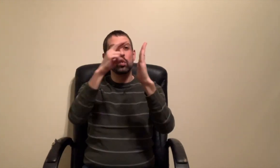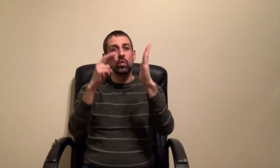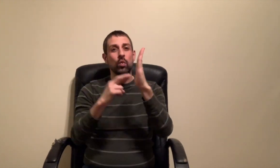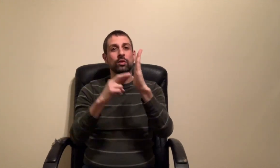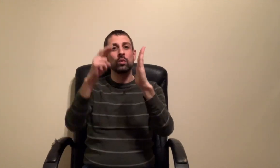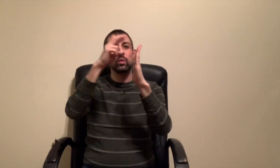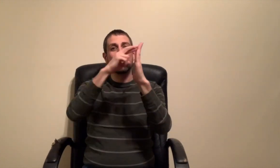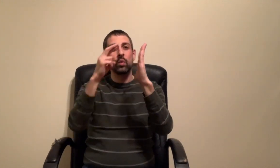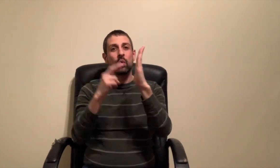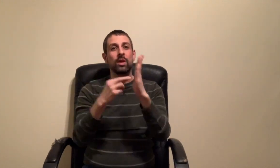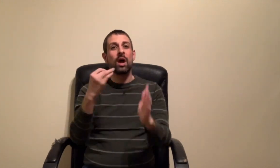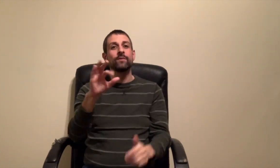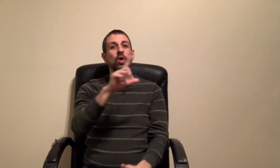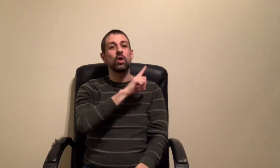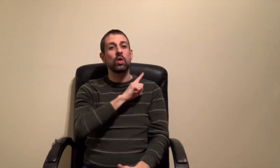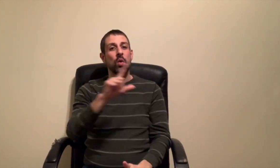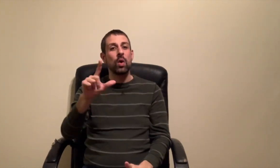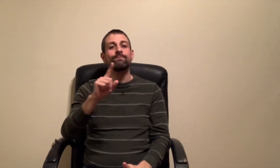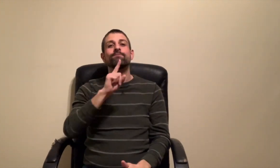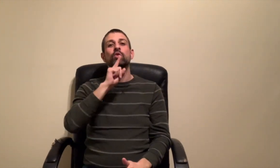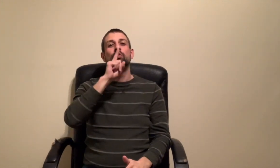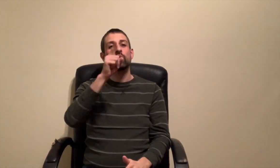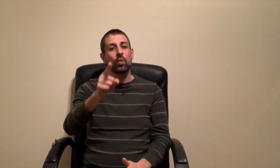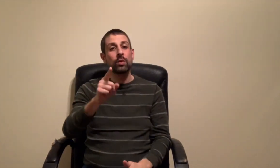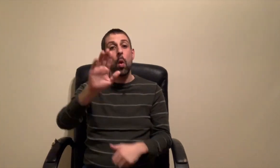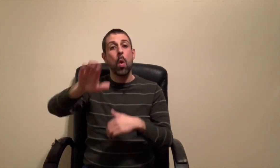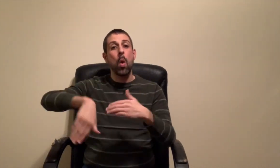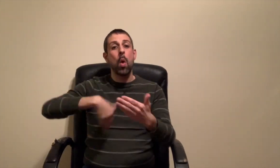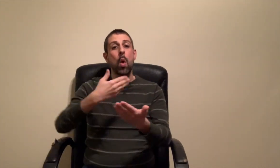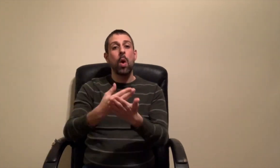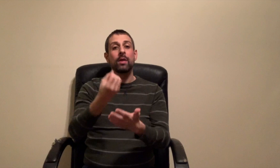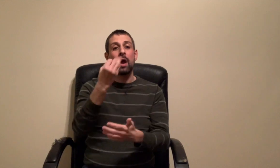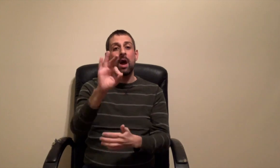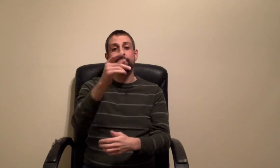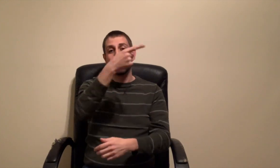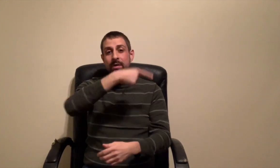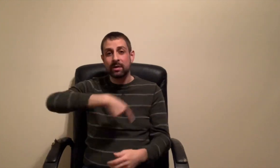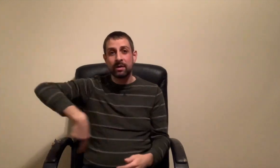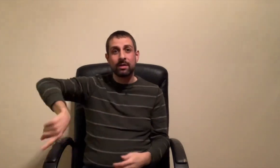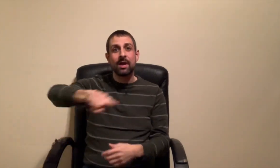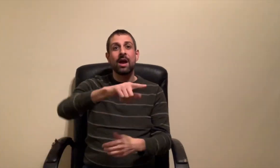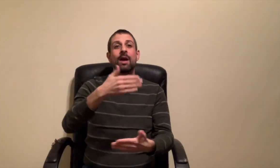The ordinances of the Lord are true, all of them just.